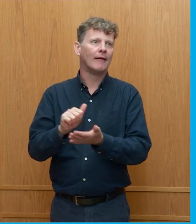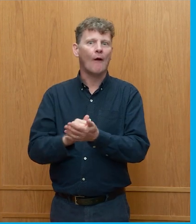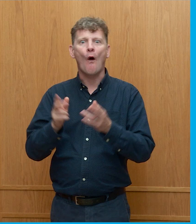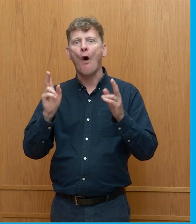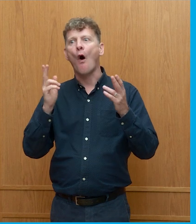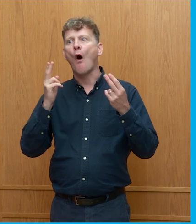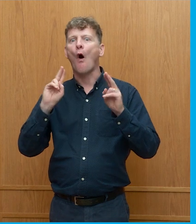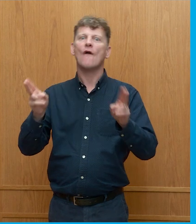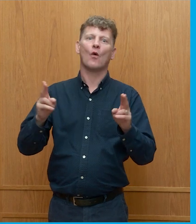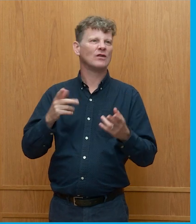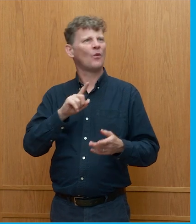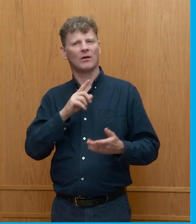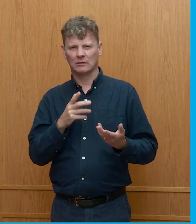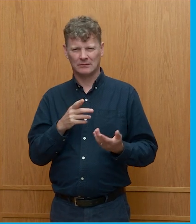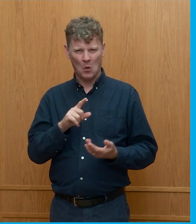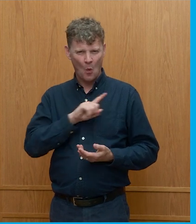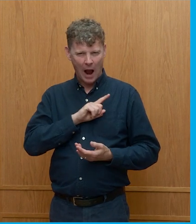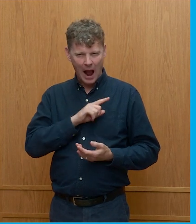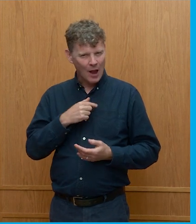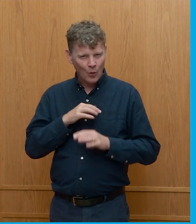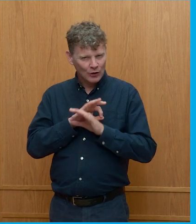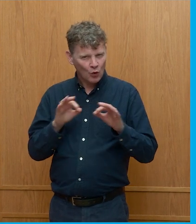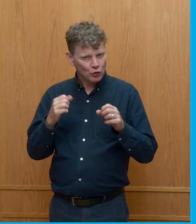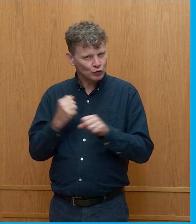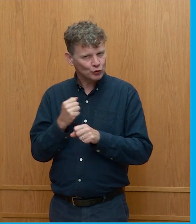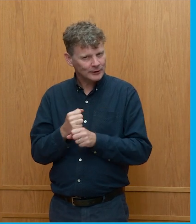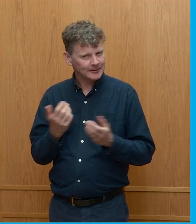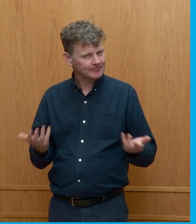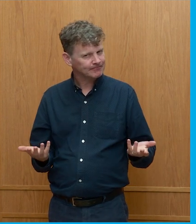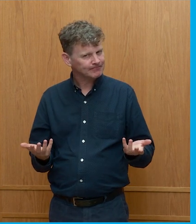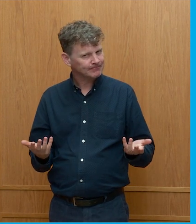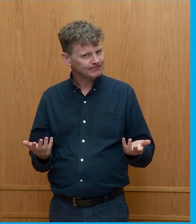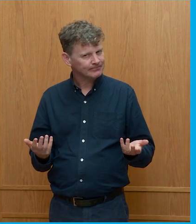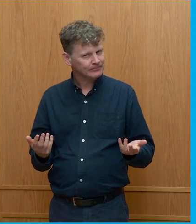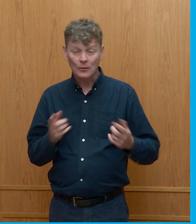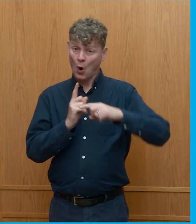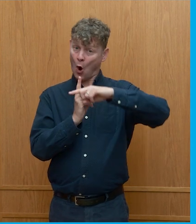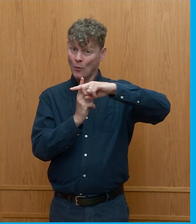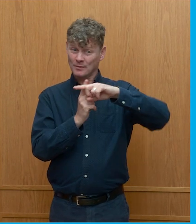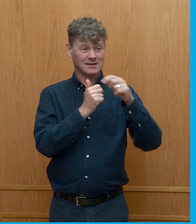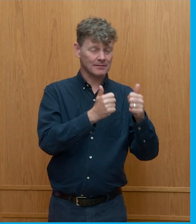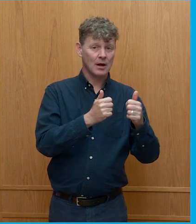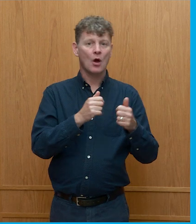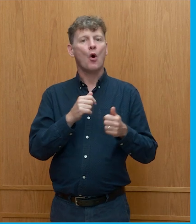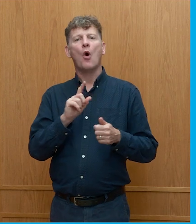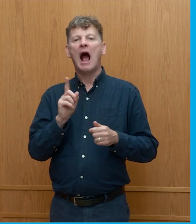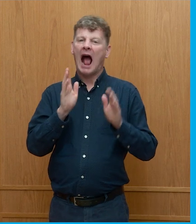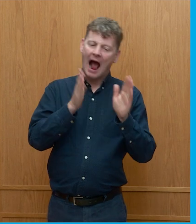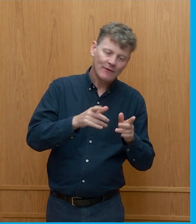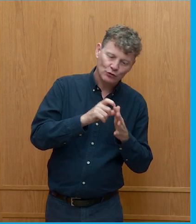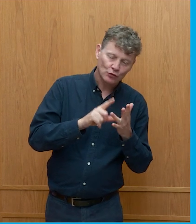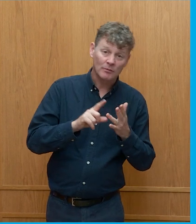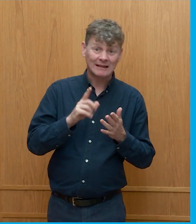don't really do them. So, to me, it's not about... You know, the issue about optimism is about whether we do it, not what we have to do.